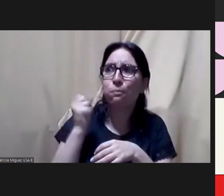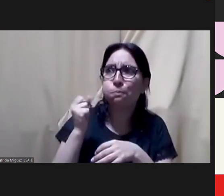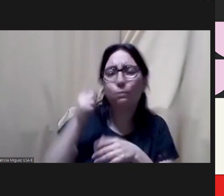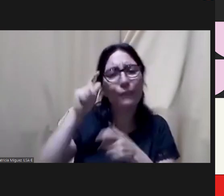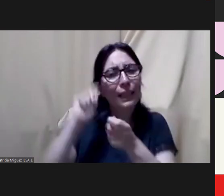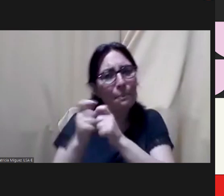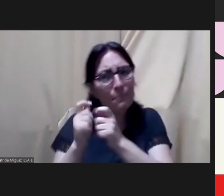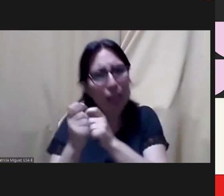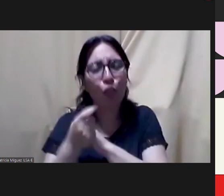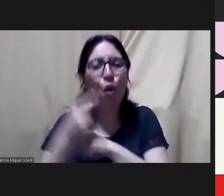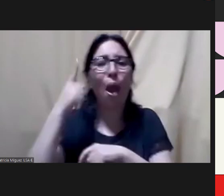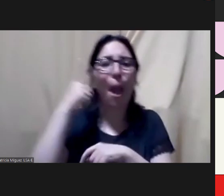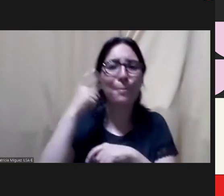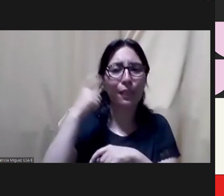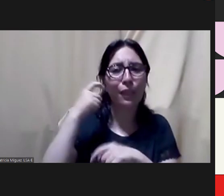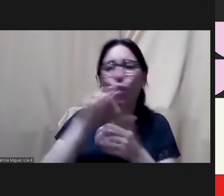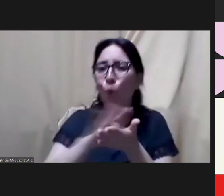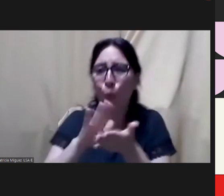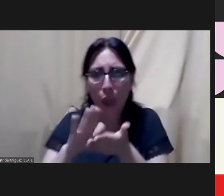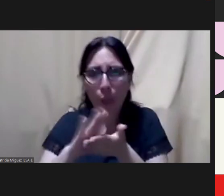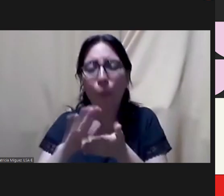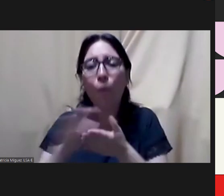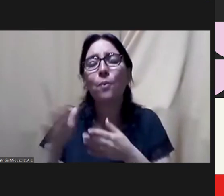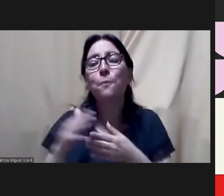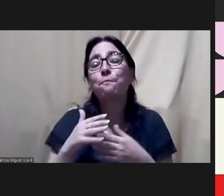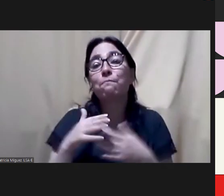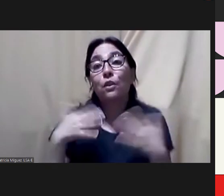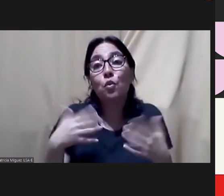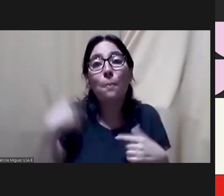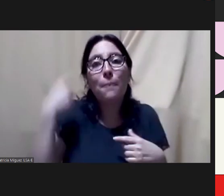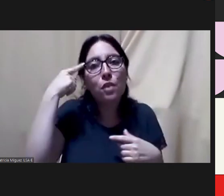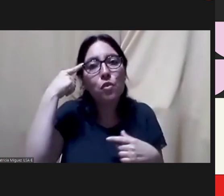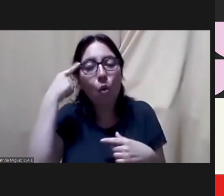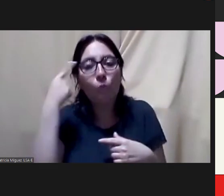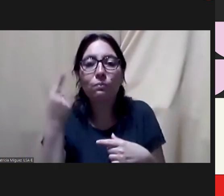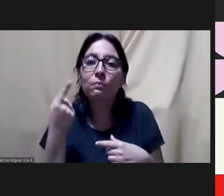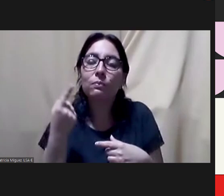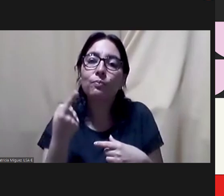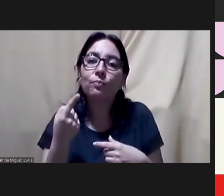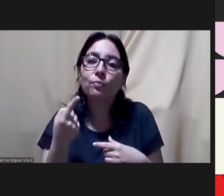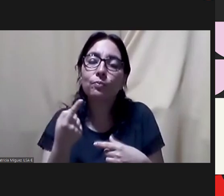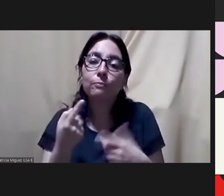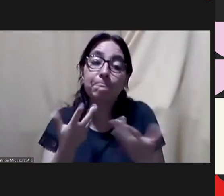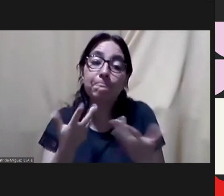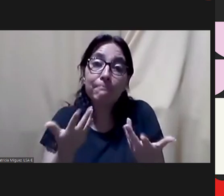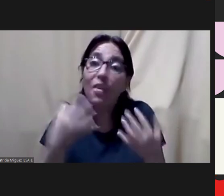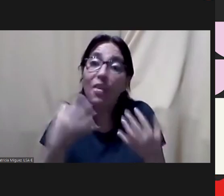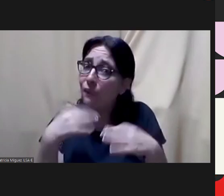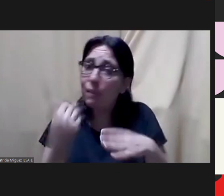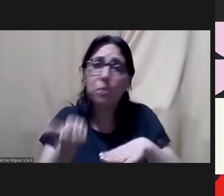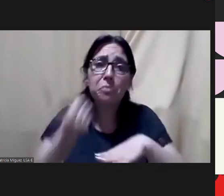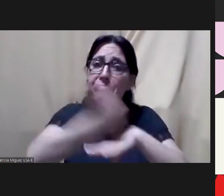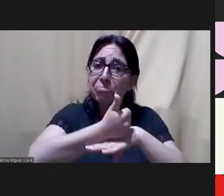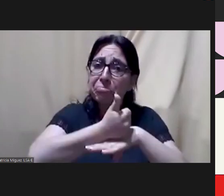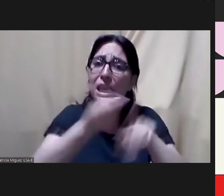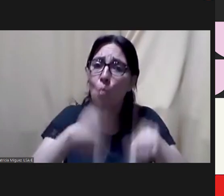it's more of a process of unlearning we are unlearning many things we are deconstructing ourselves so we should